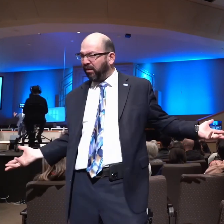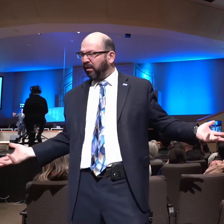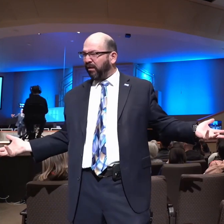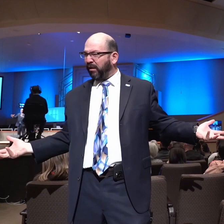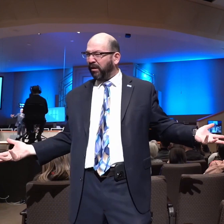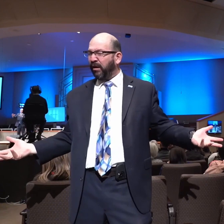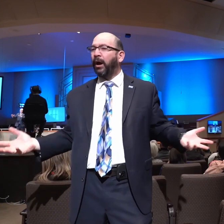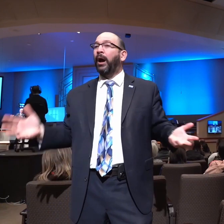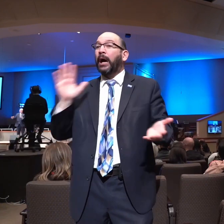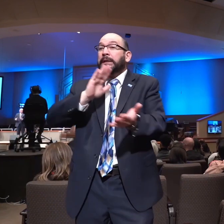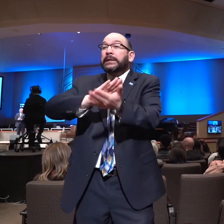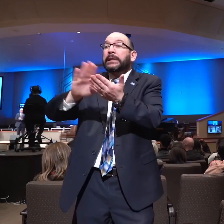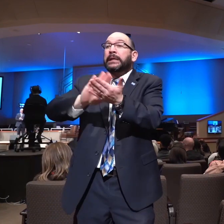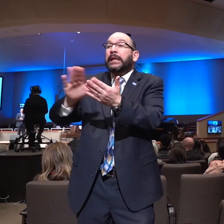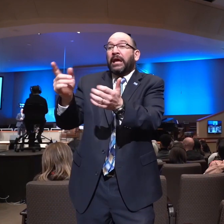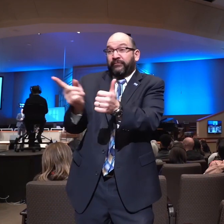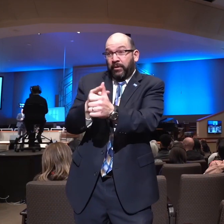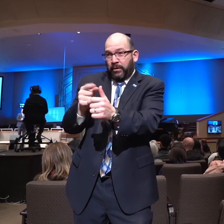clean his office, and I'll counsel him for a while.